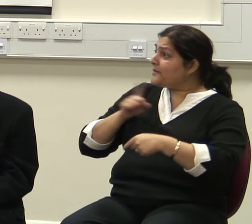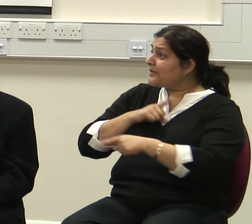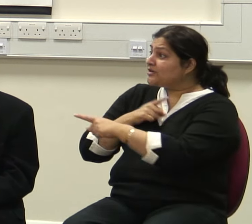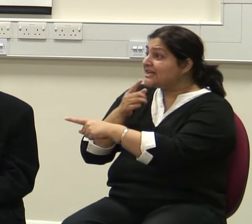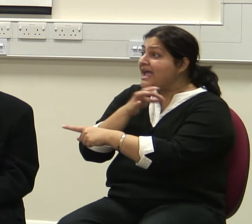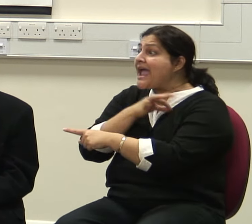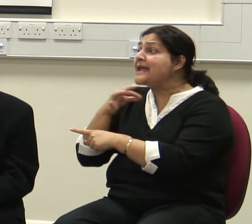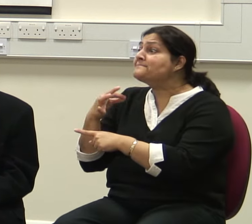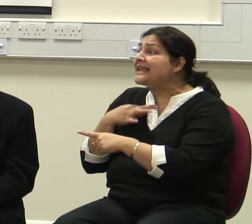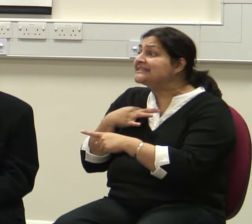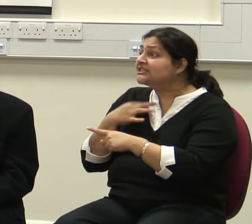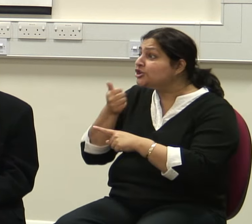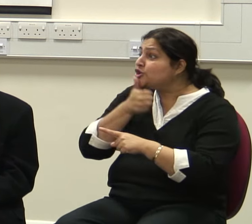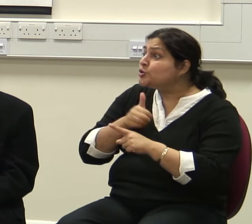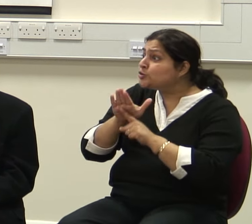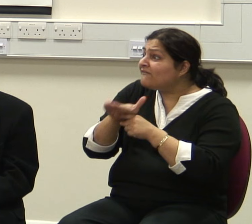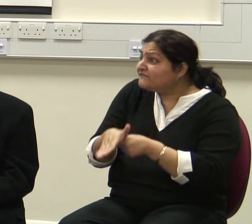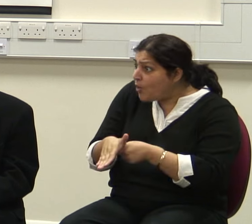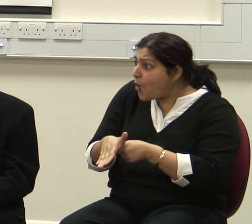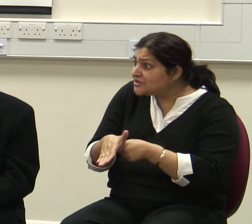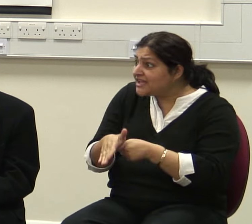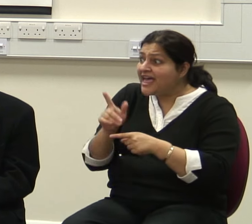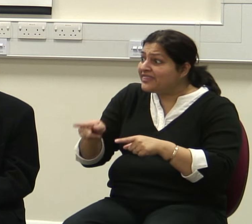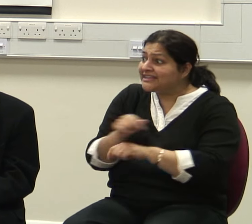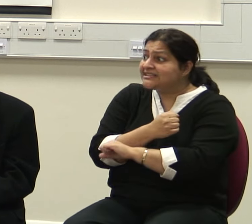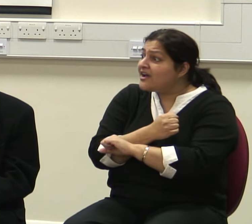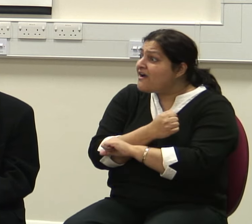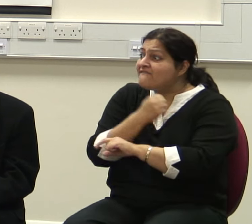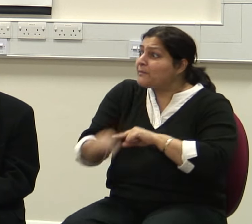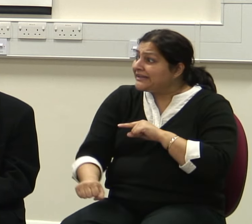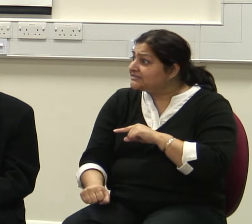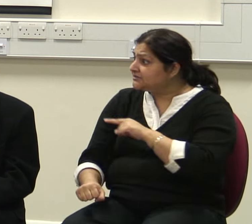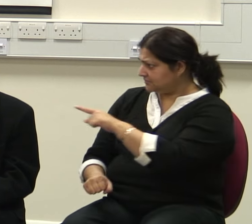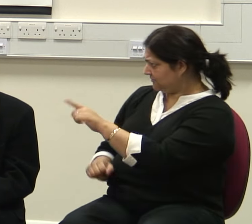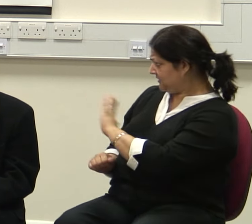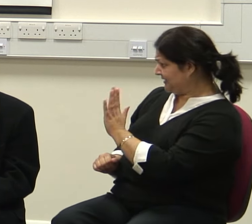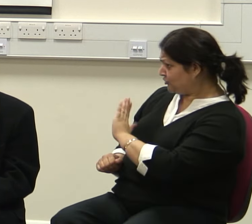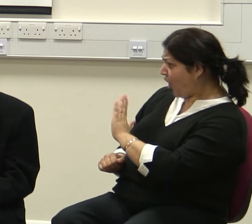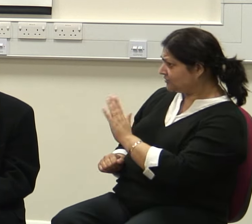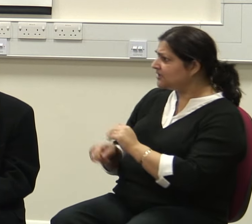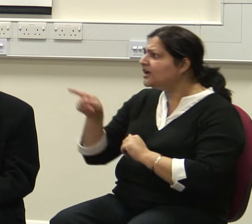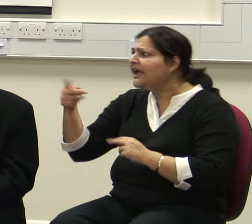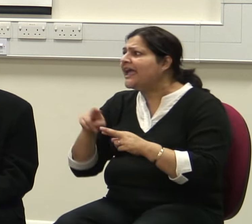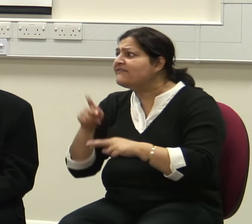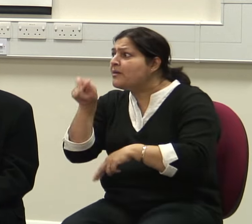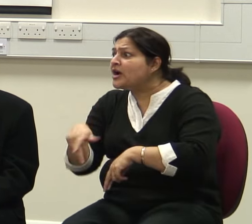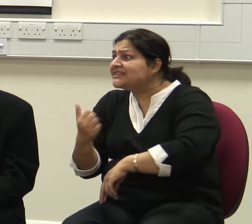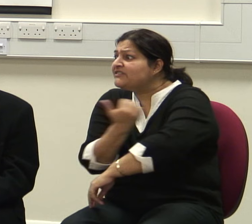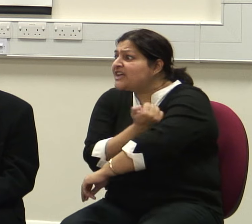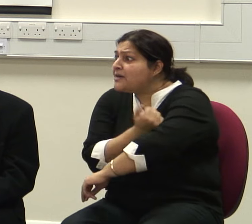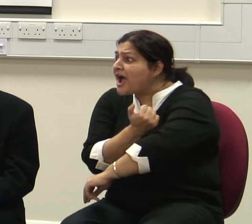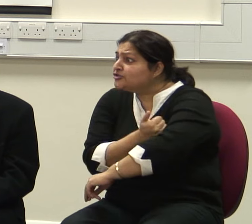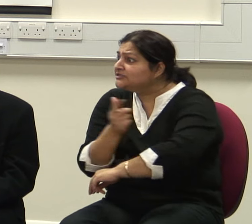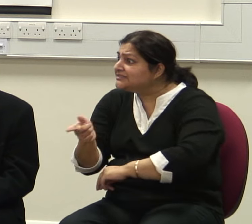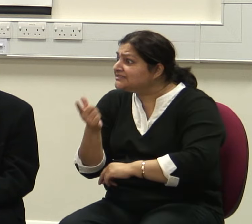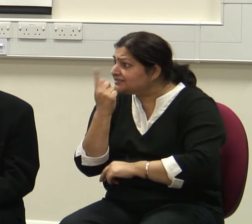No? No. I – Can you treat someone with diabetes against his will? – Yes absolutely you can. – You should call in a psychiatrist.